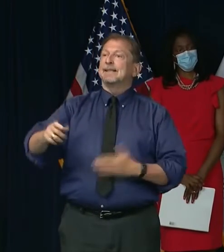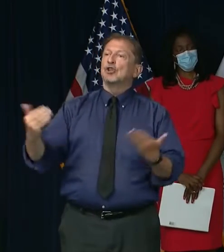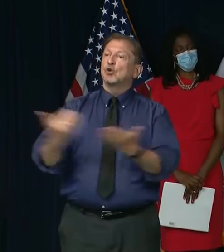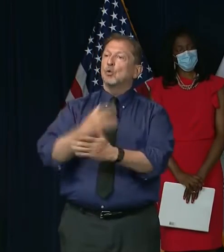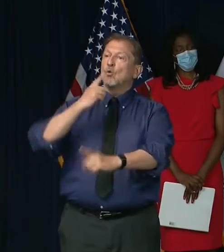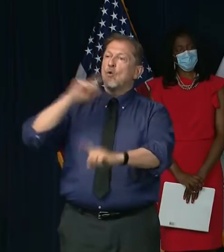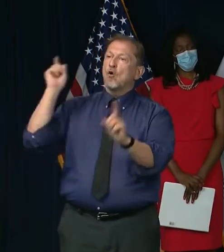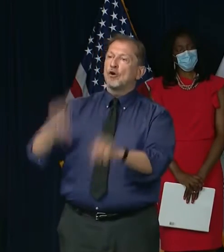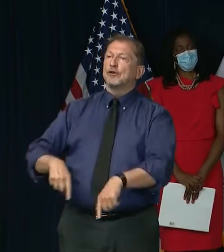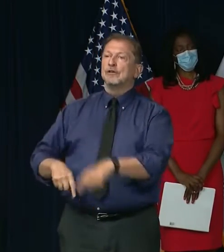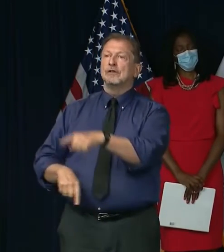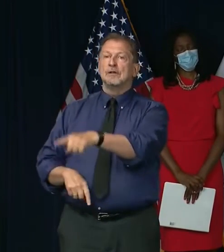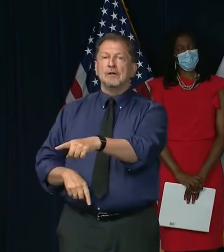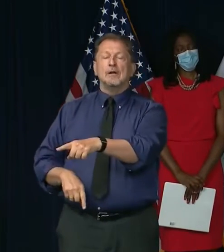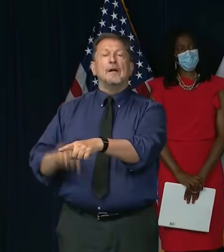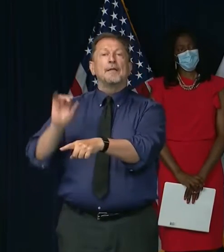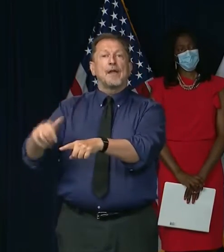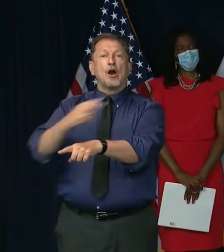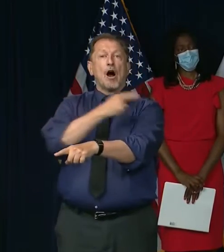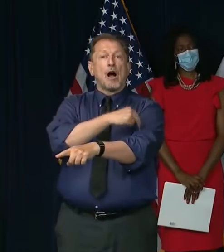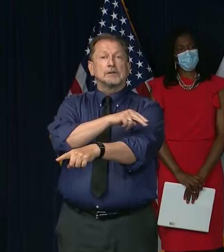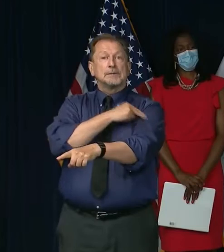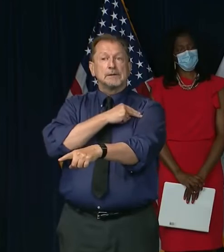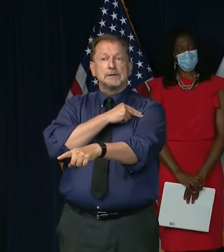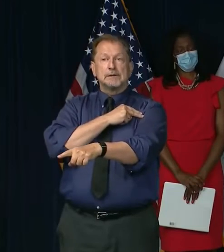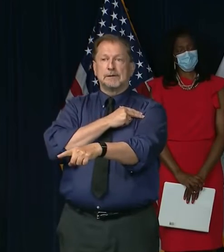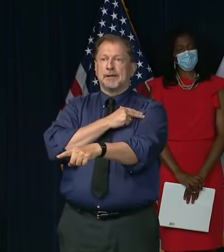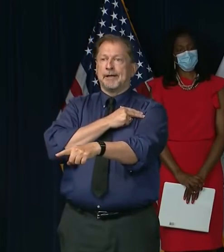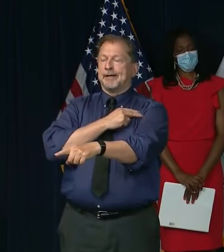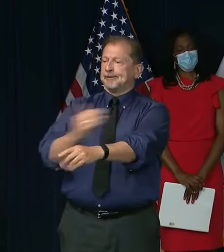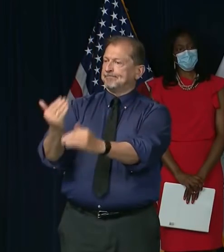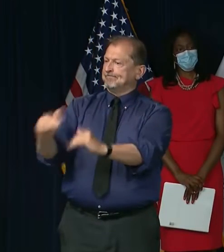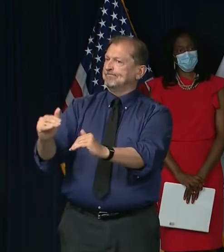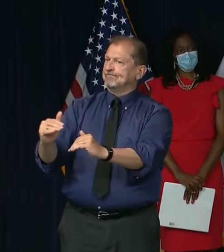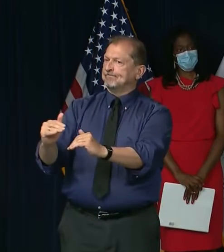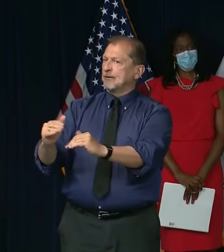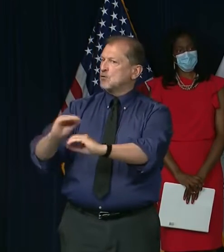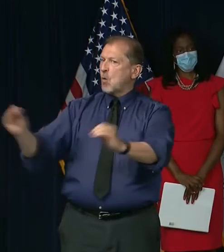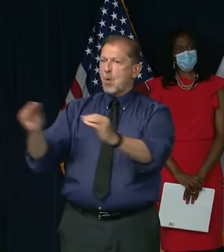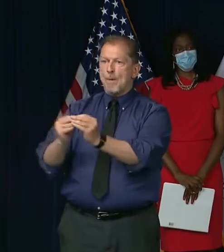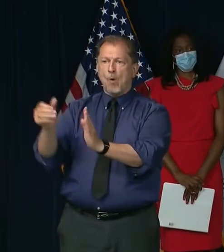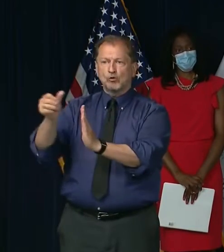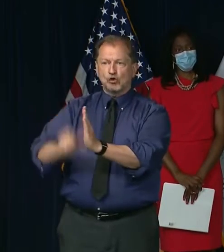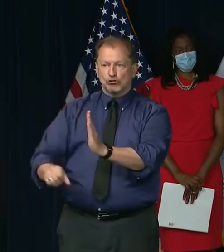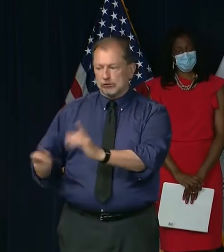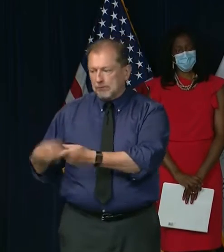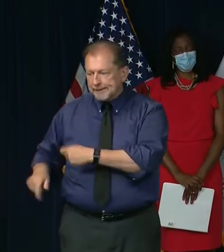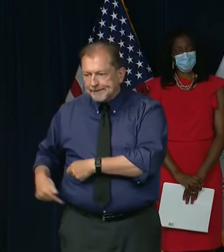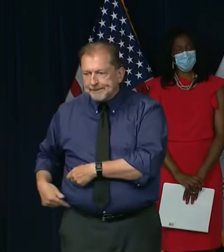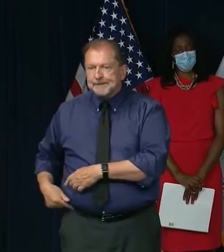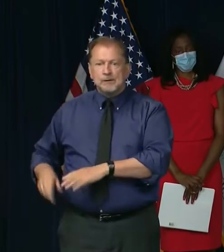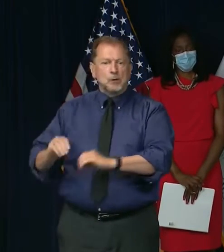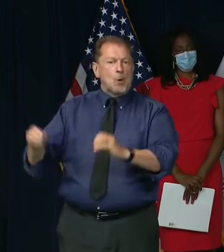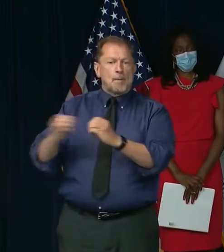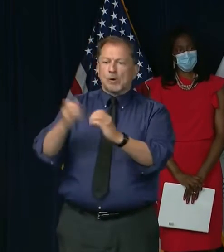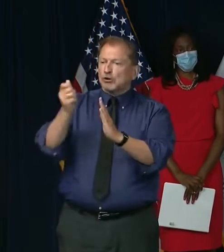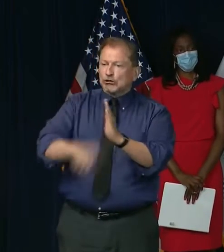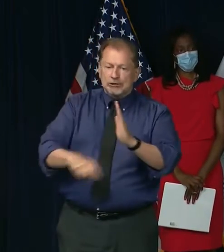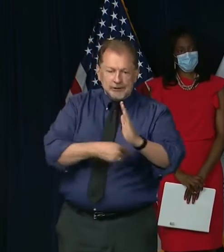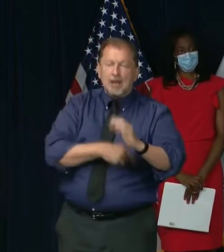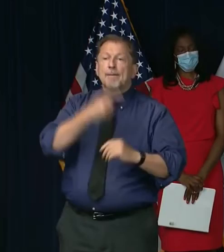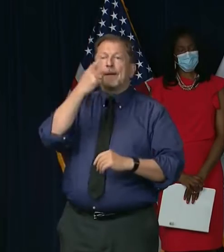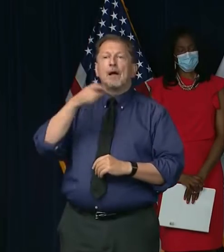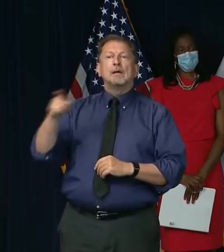to eliminate elective surgeries in Texas because they no longer have enough hospital beds. We